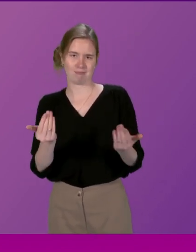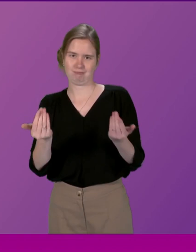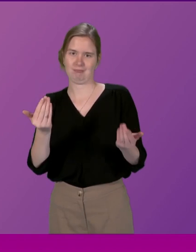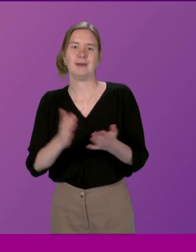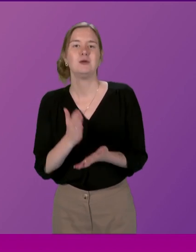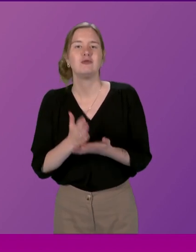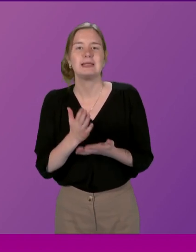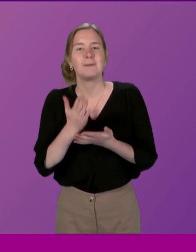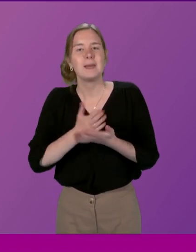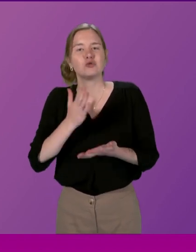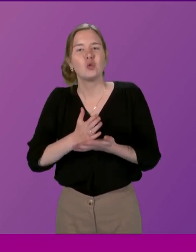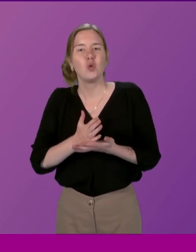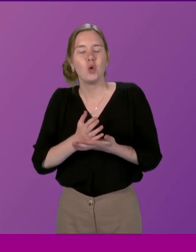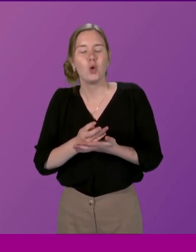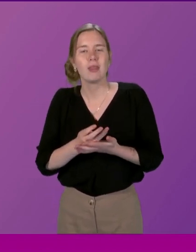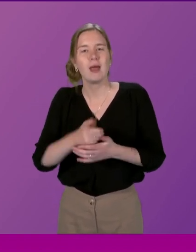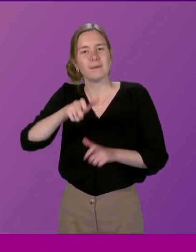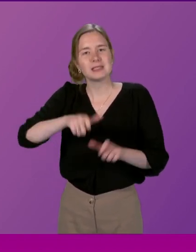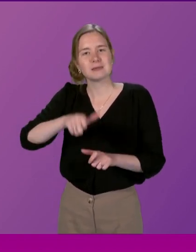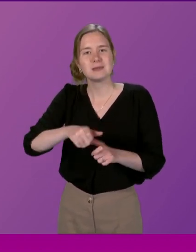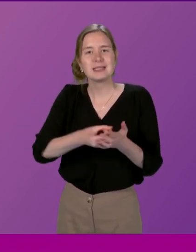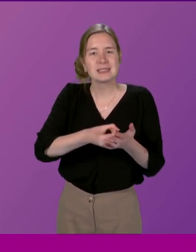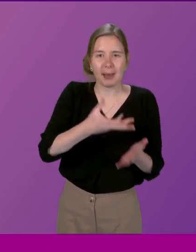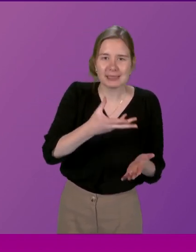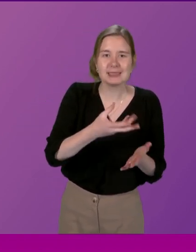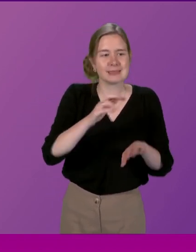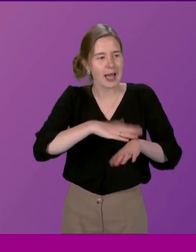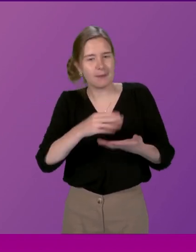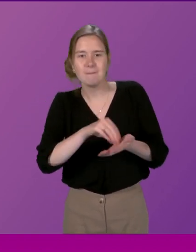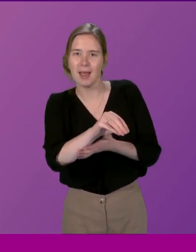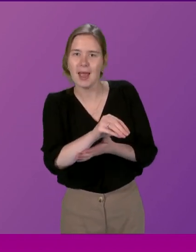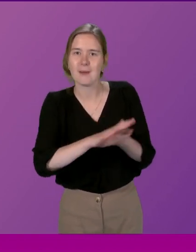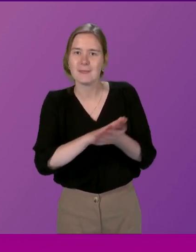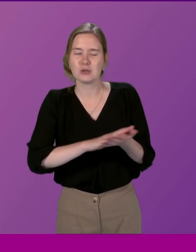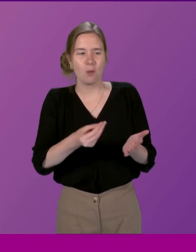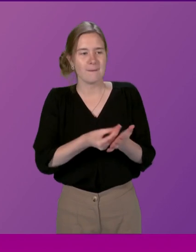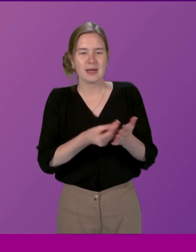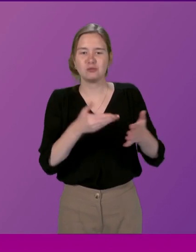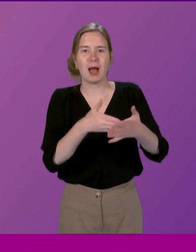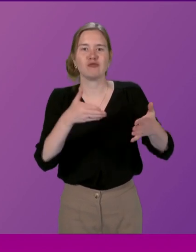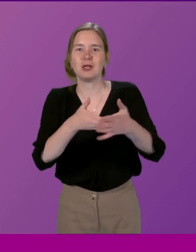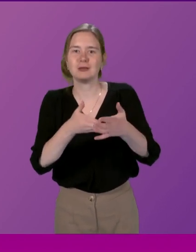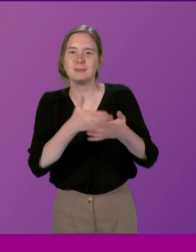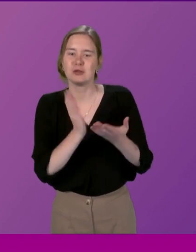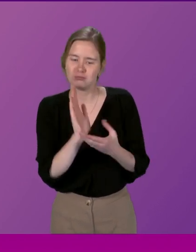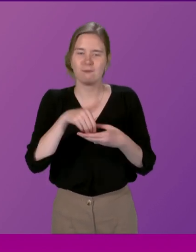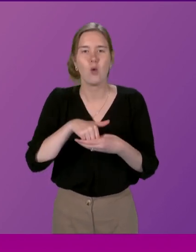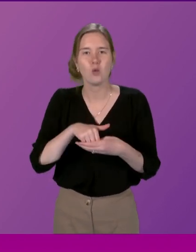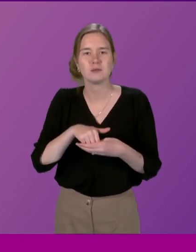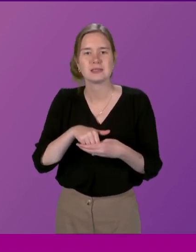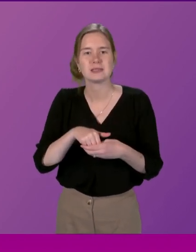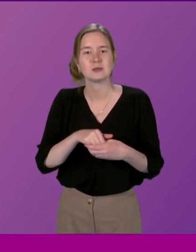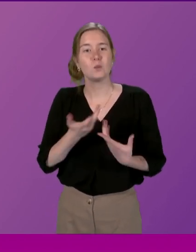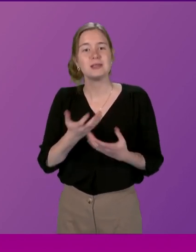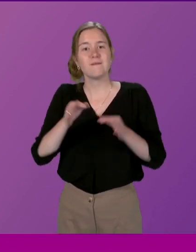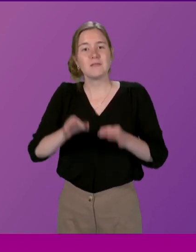important to ensure that participants' expenses and time are paid, so that no one faces financial barriers to get involved. To this end,